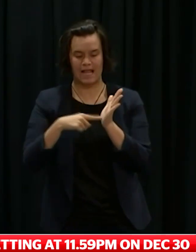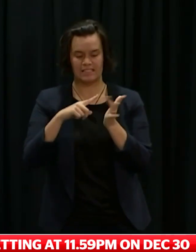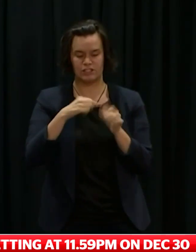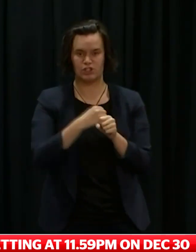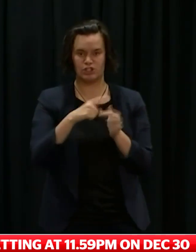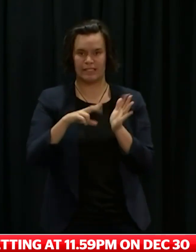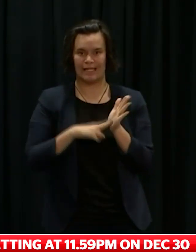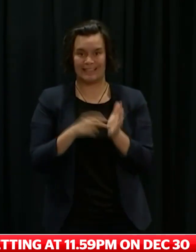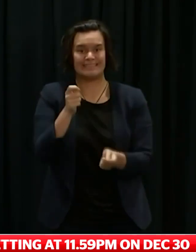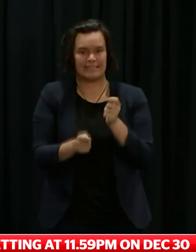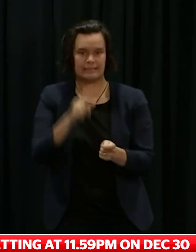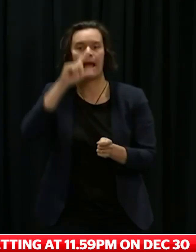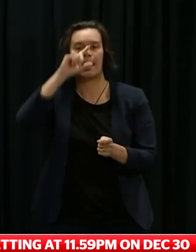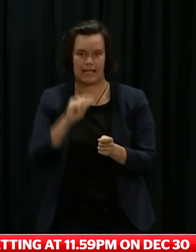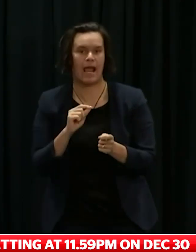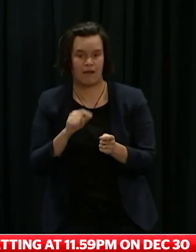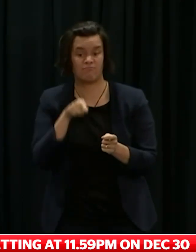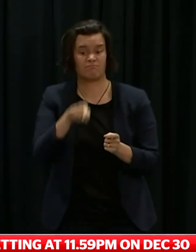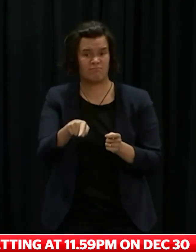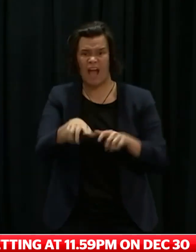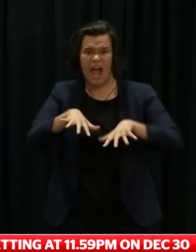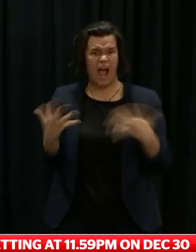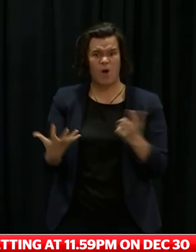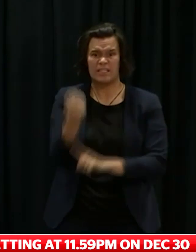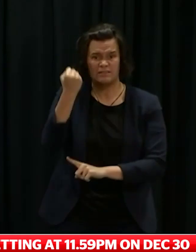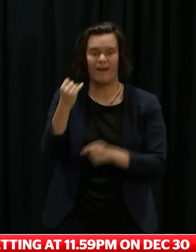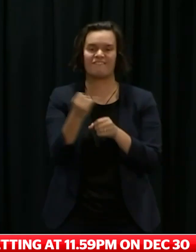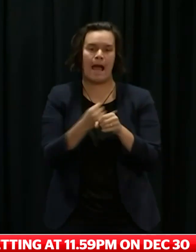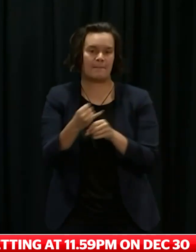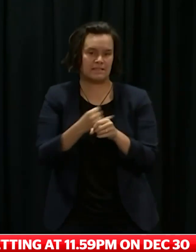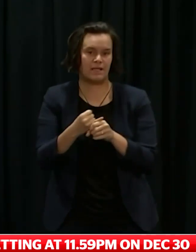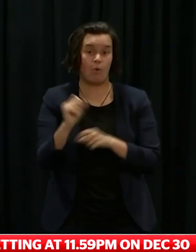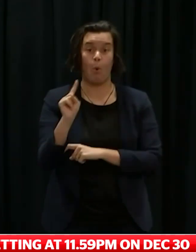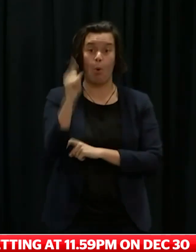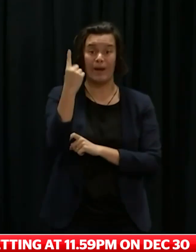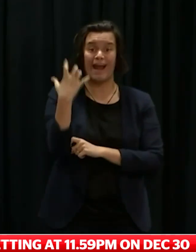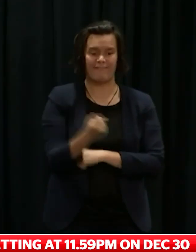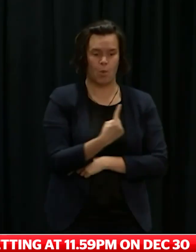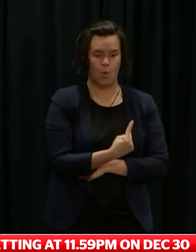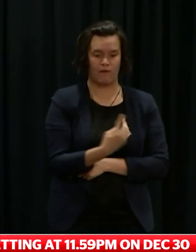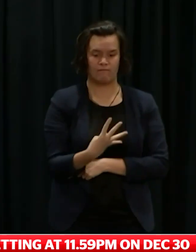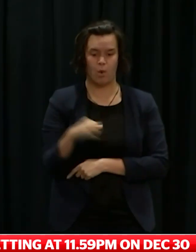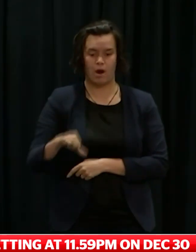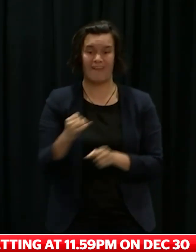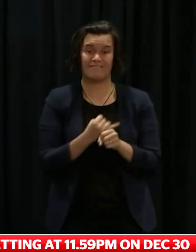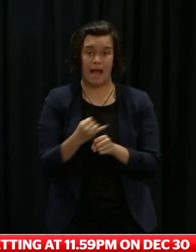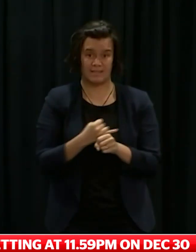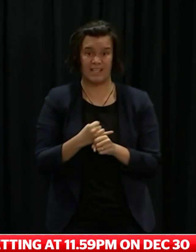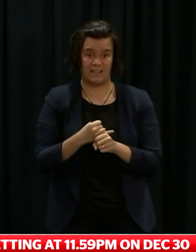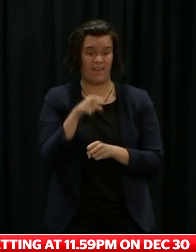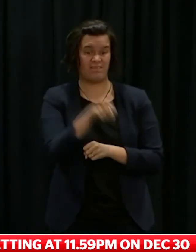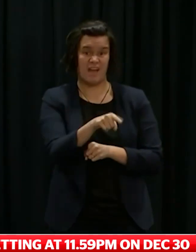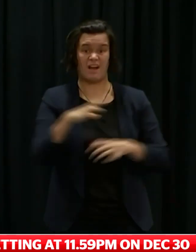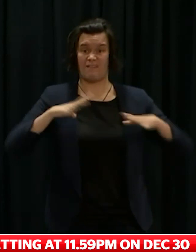from Wednesday also. The results are available after 15 minutes, and you'll be issued with proof of your test for travel across